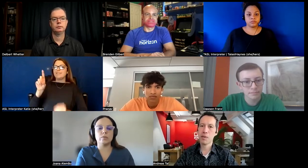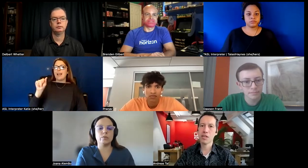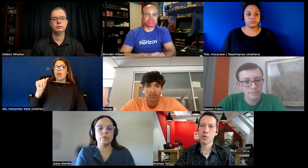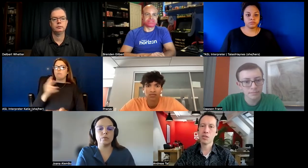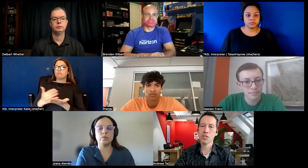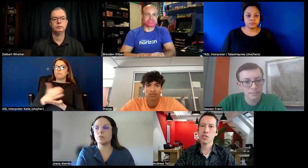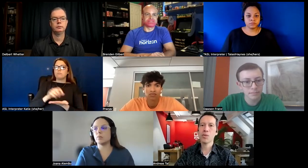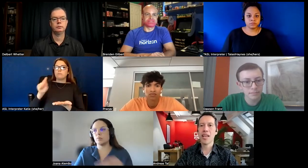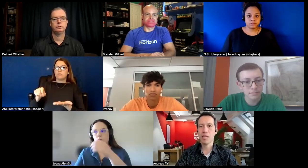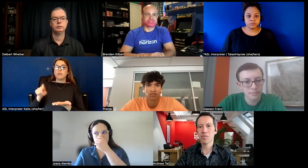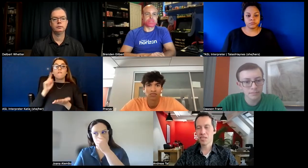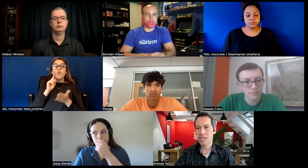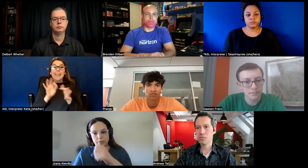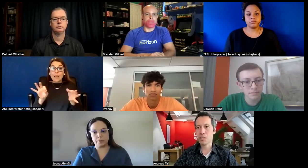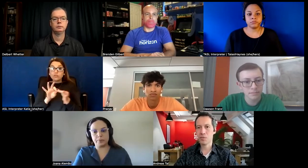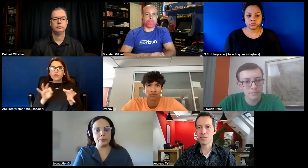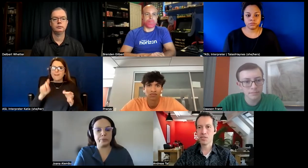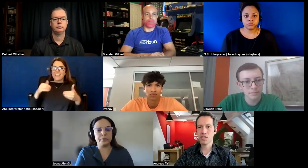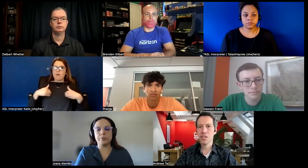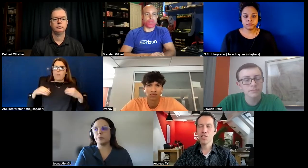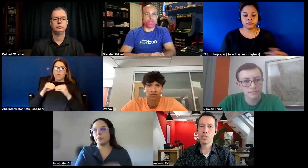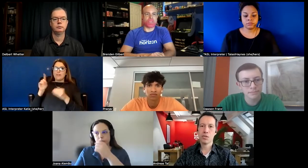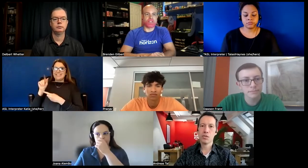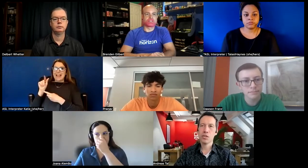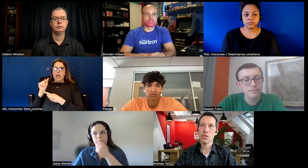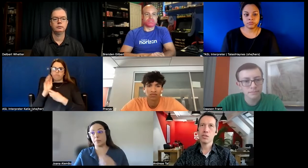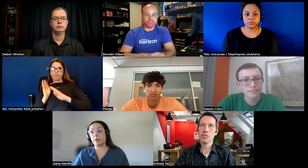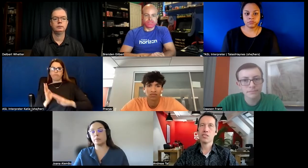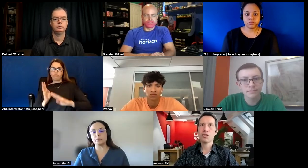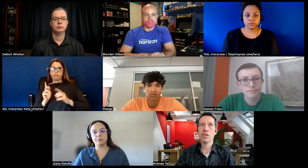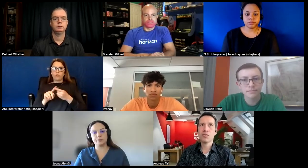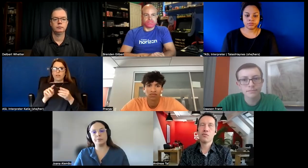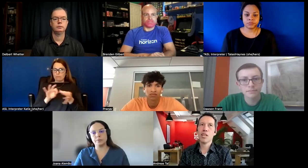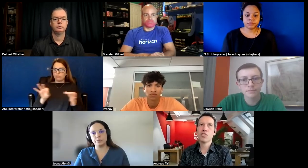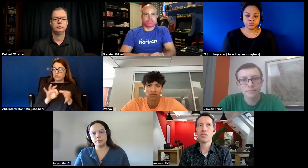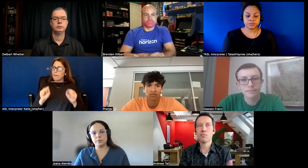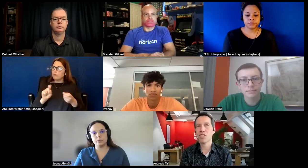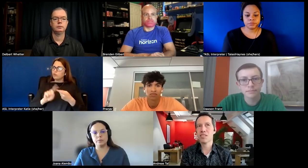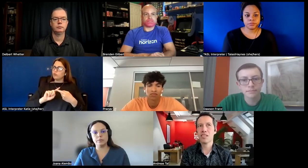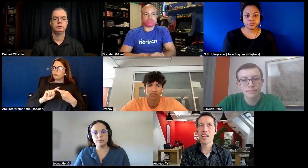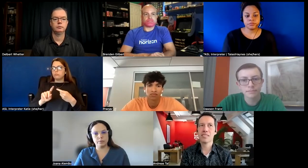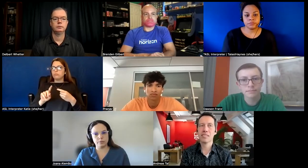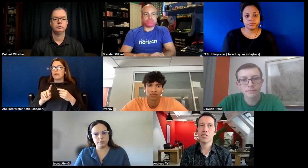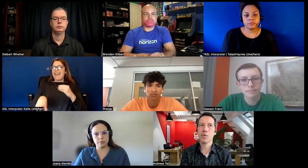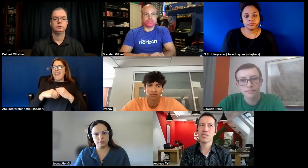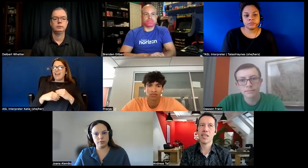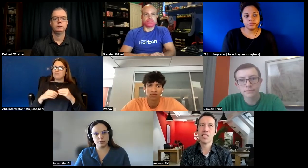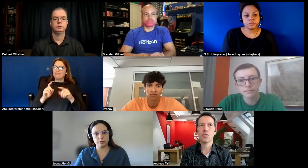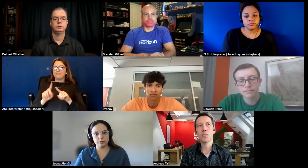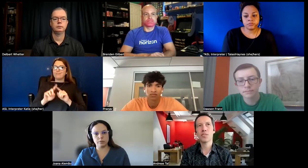background to enable this kind of preferences so there's a lot of information not just the text what is said and who is